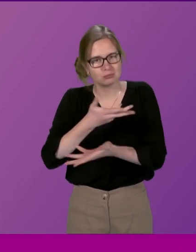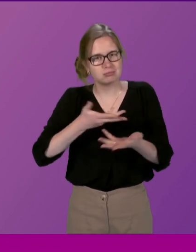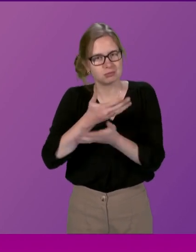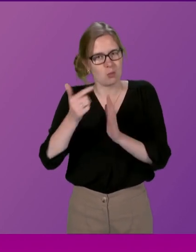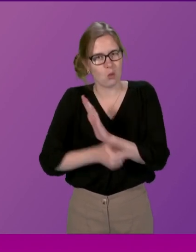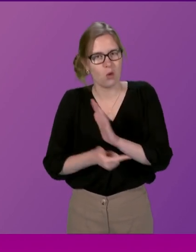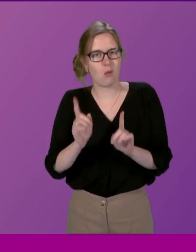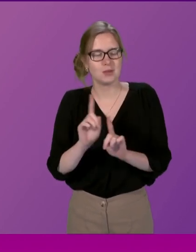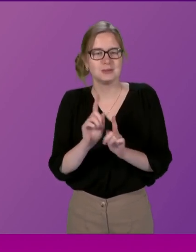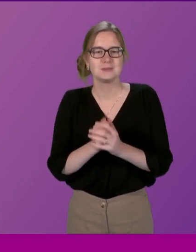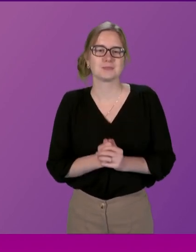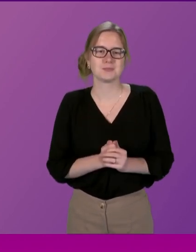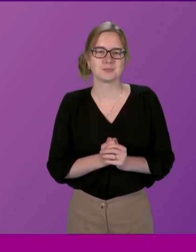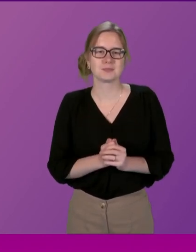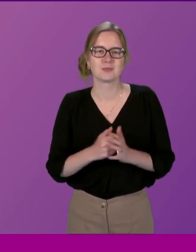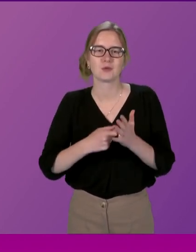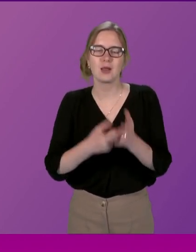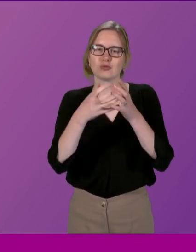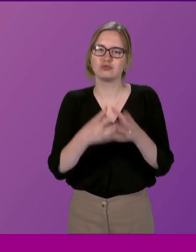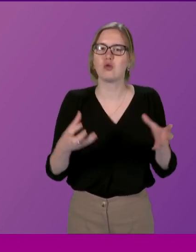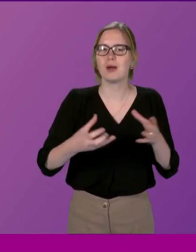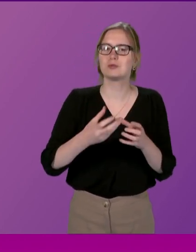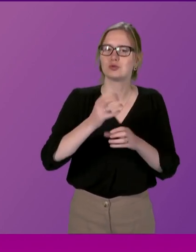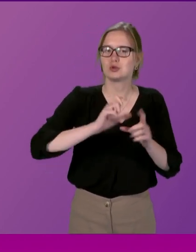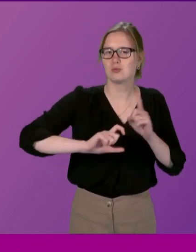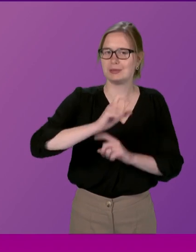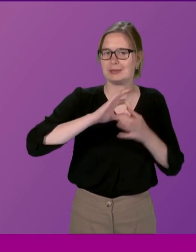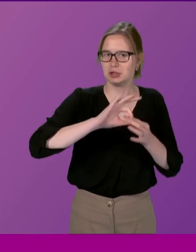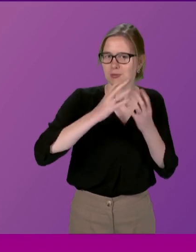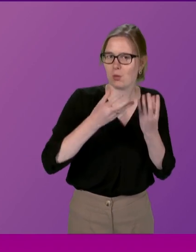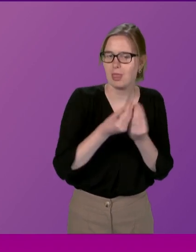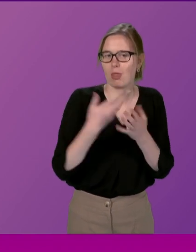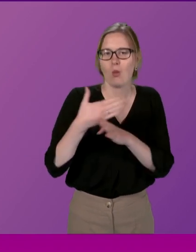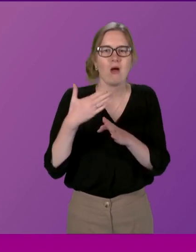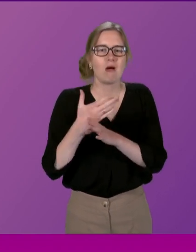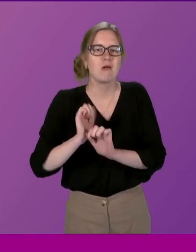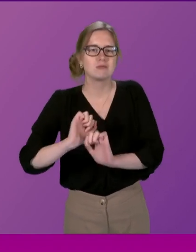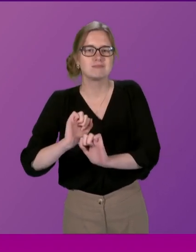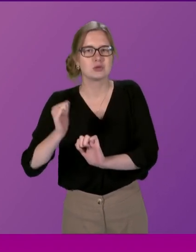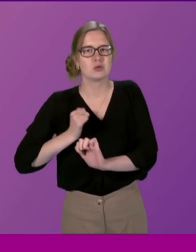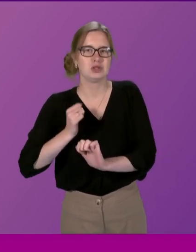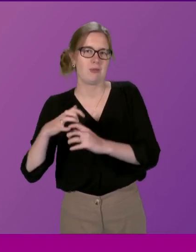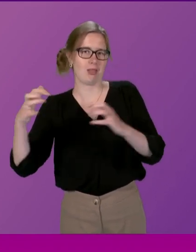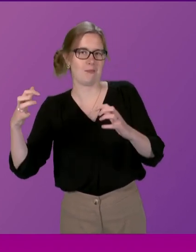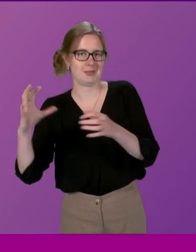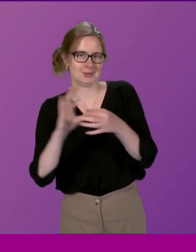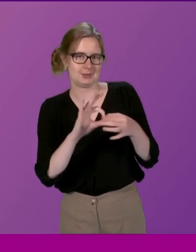about today is regarding growing community engagement with the work of the Scottish Parliament